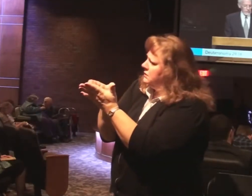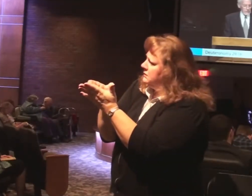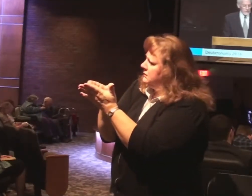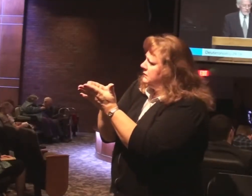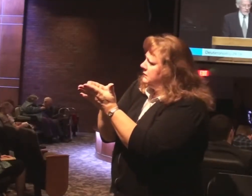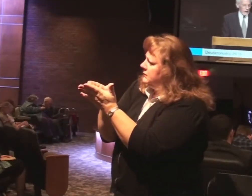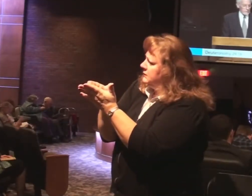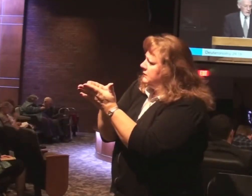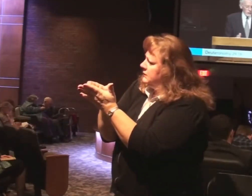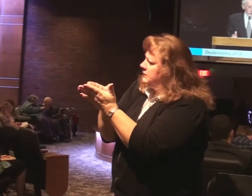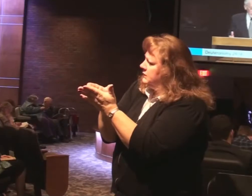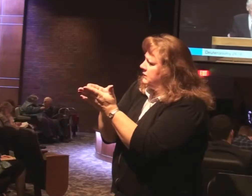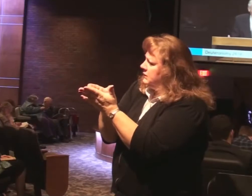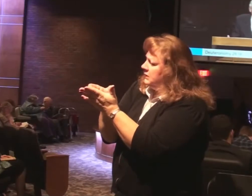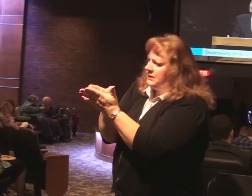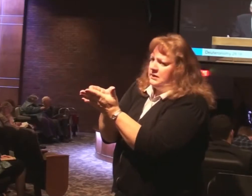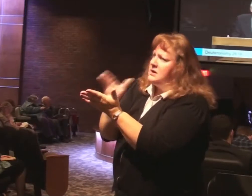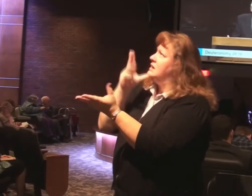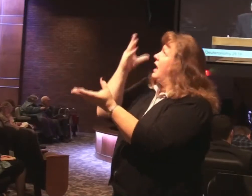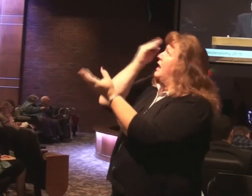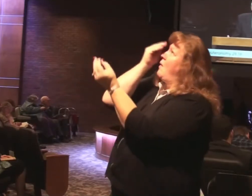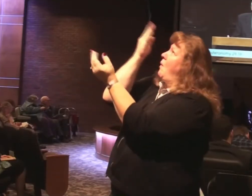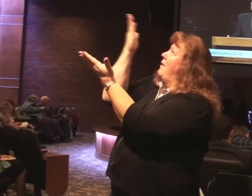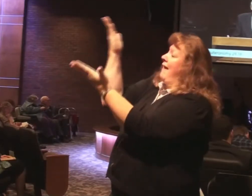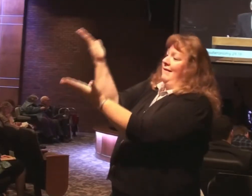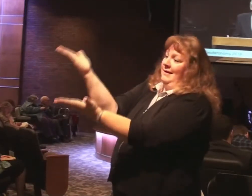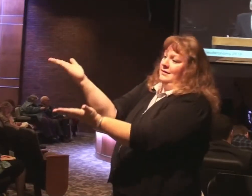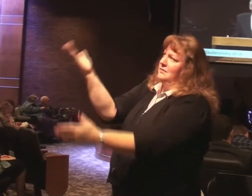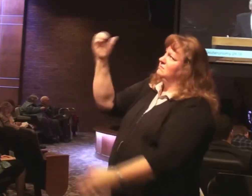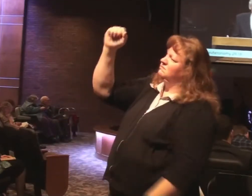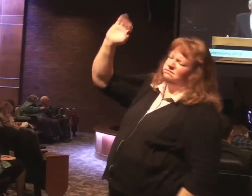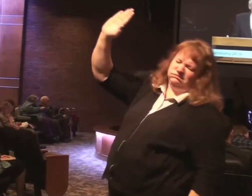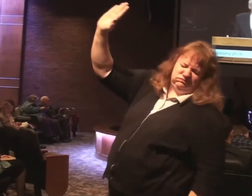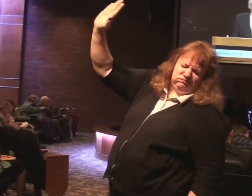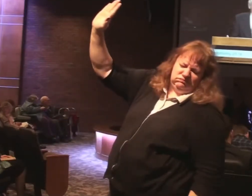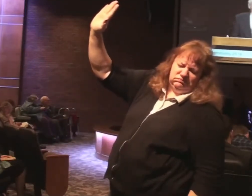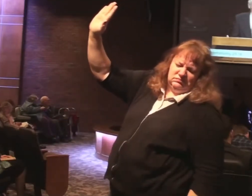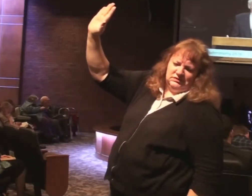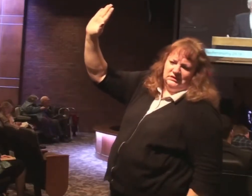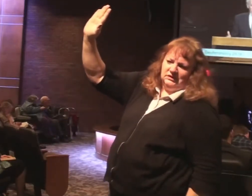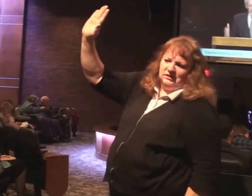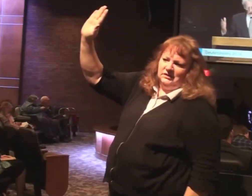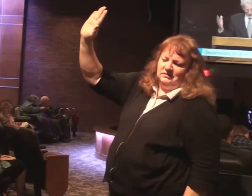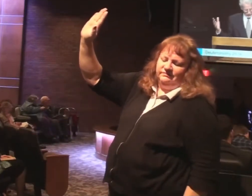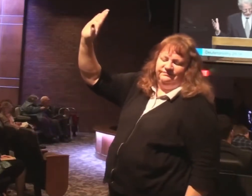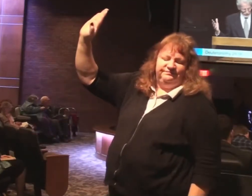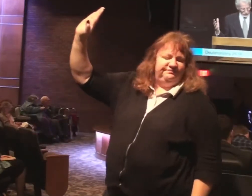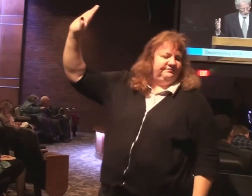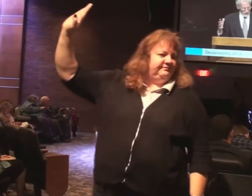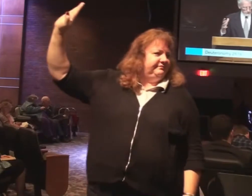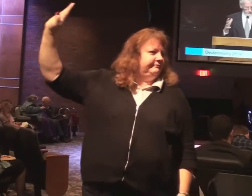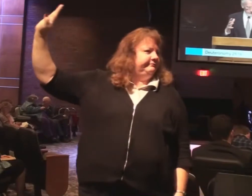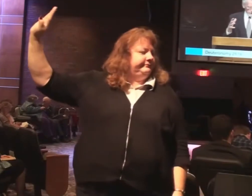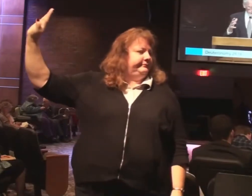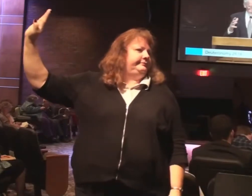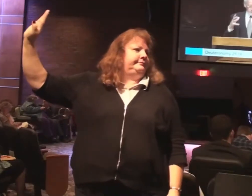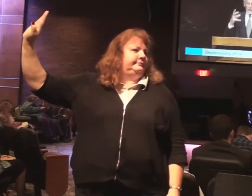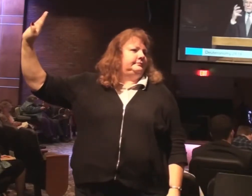Not being obedient to the living God. Turning aside from the way. Becomes